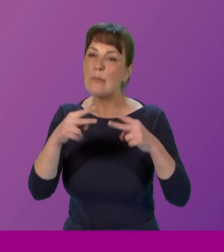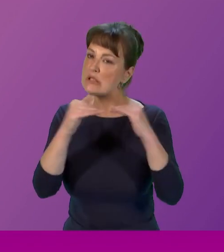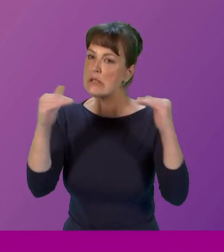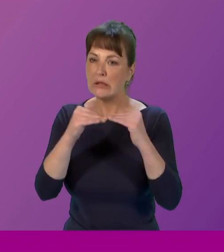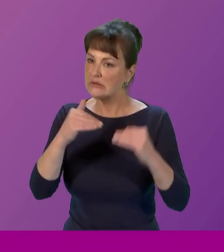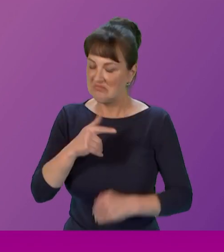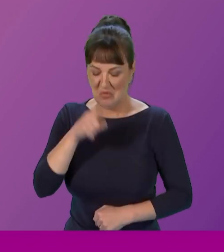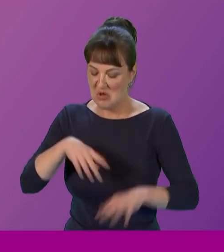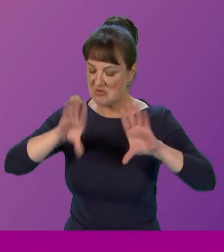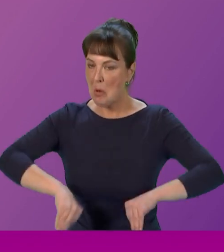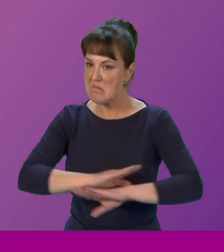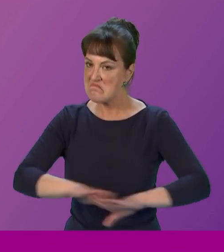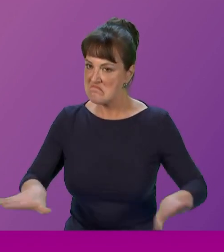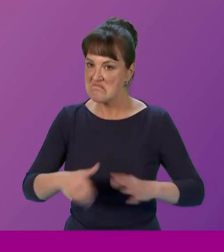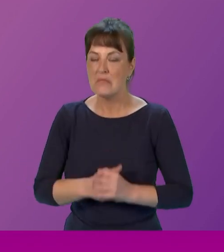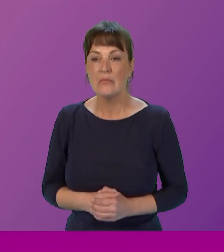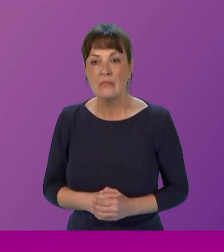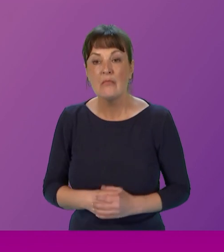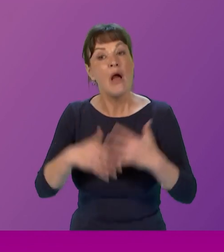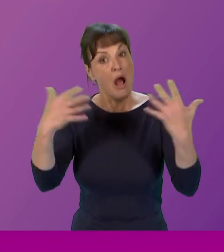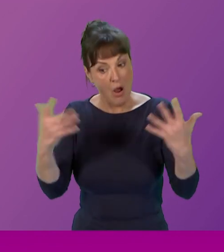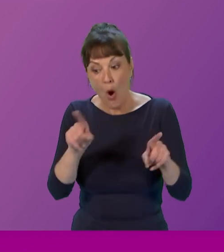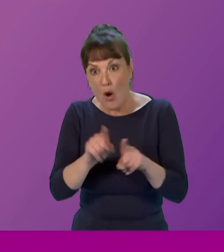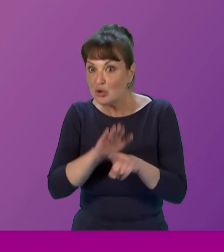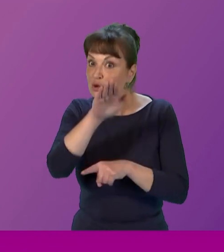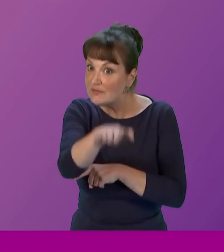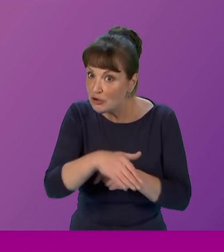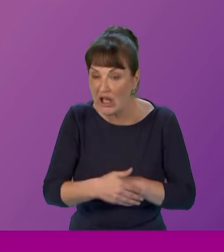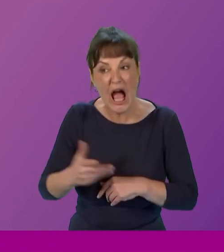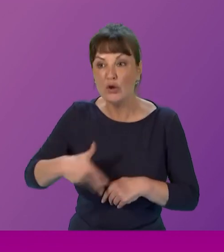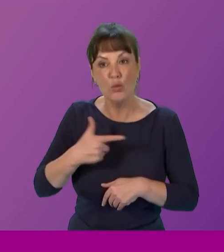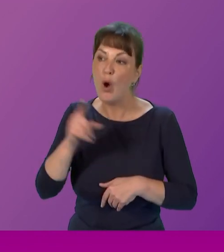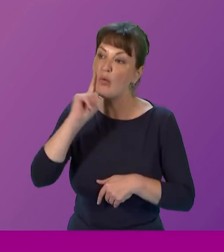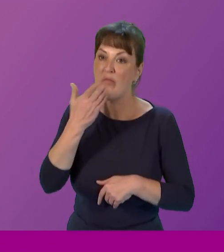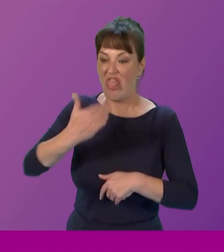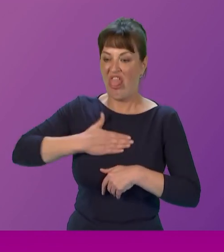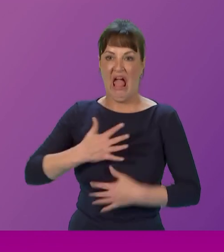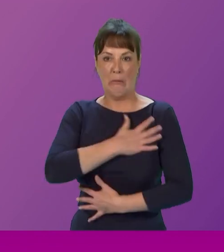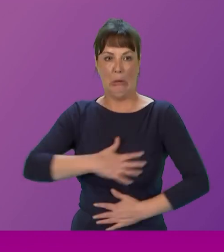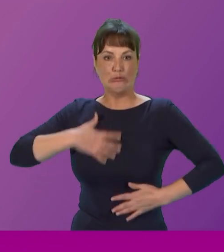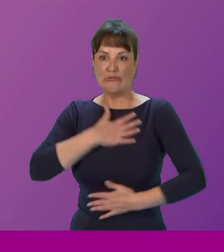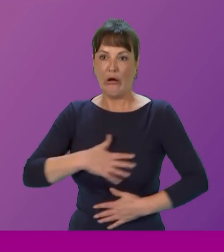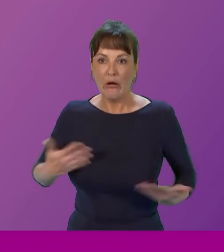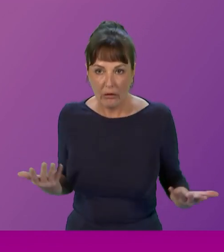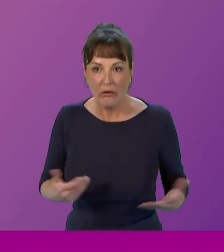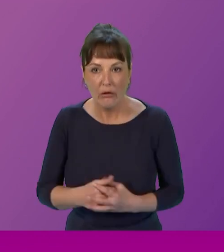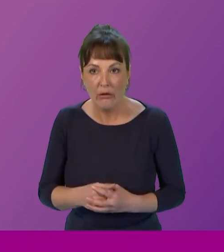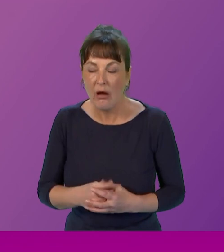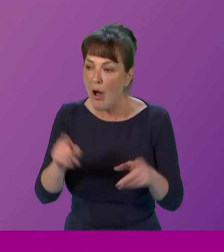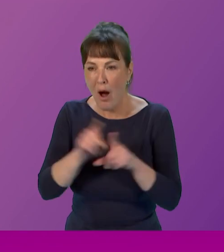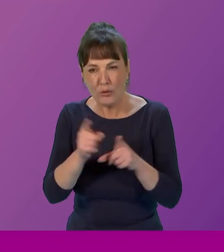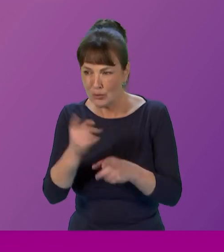or god forbid not emotional enough their outfits are critiqued and at points their life choices questioned